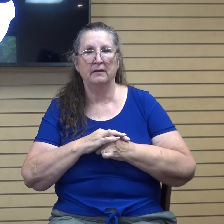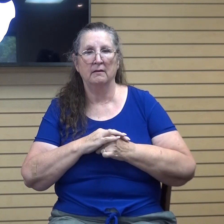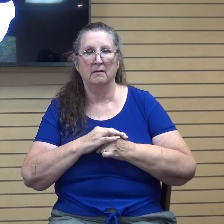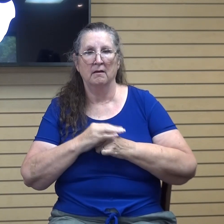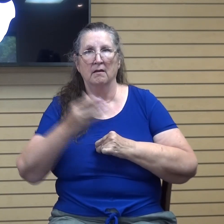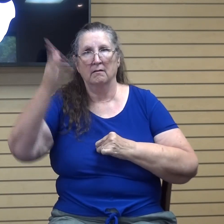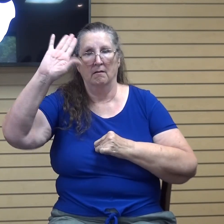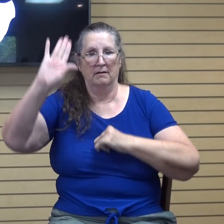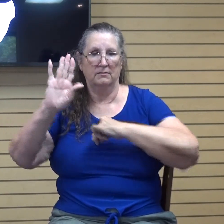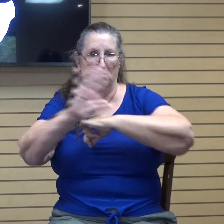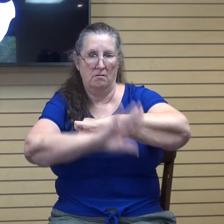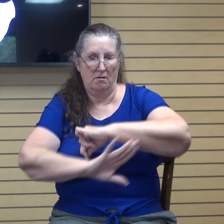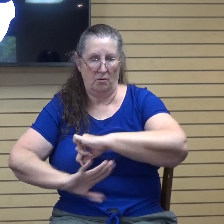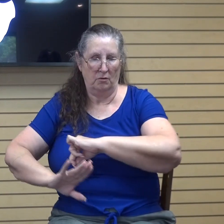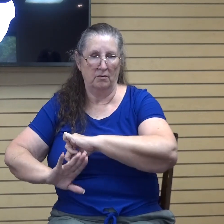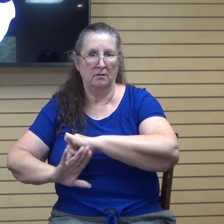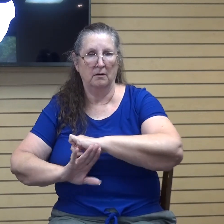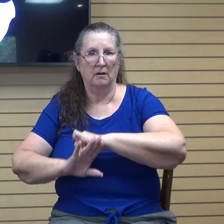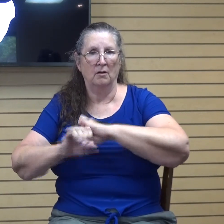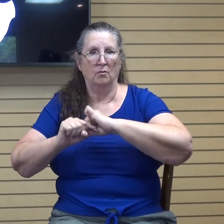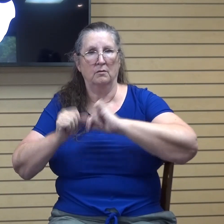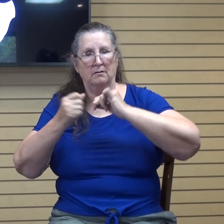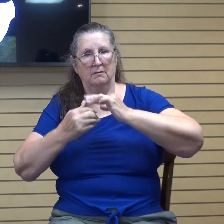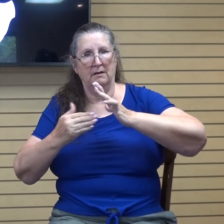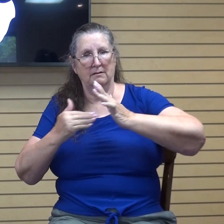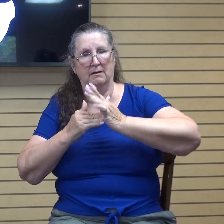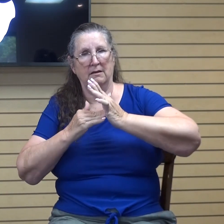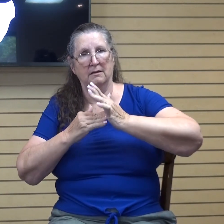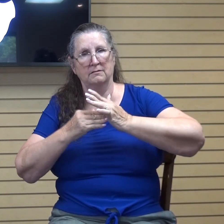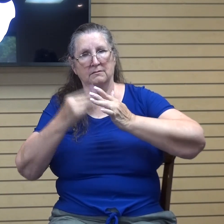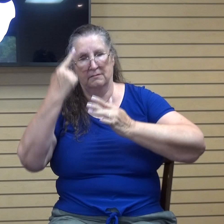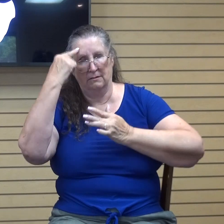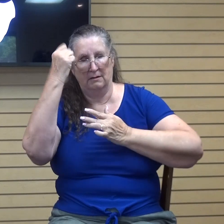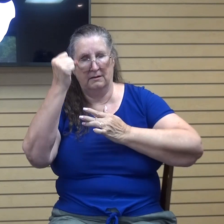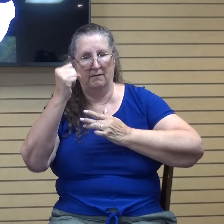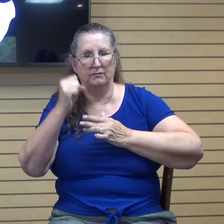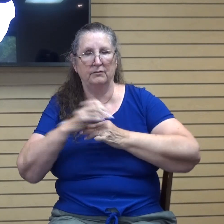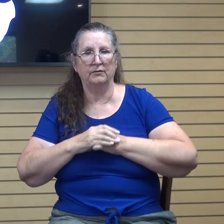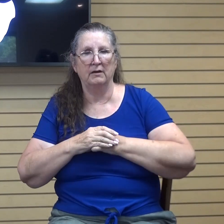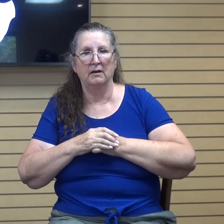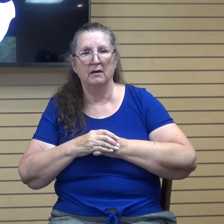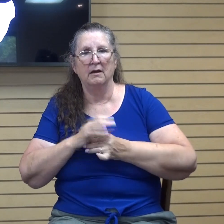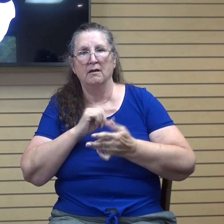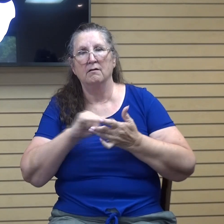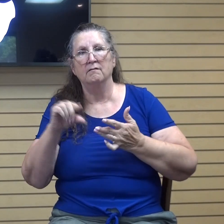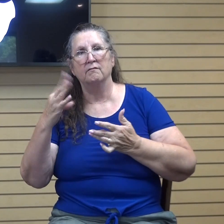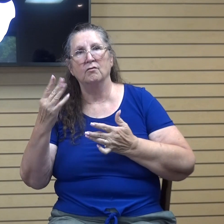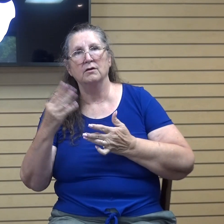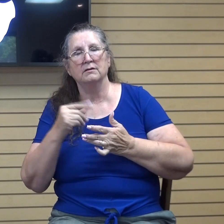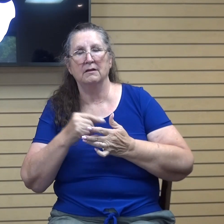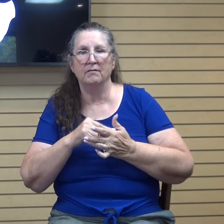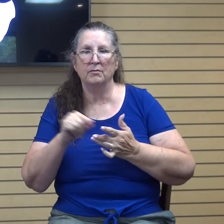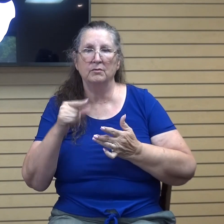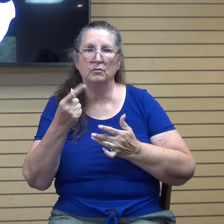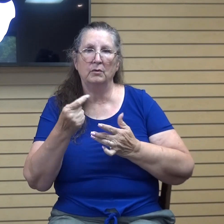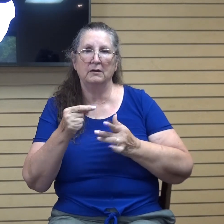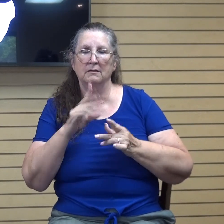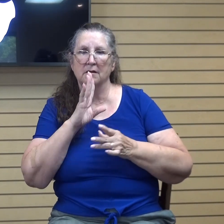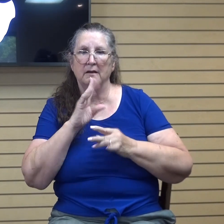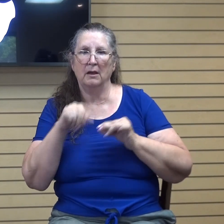that we may be able to stand in the wiles of the devil. So in verse 14-20, it's talking about the belt of